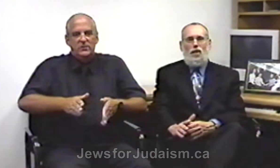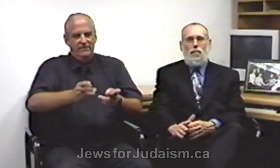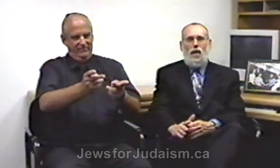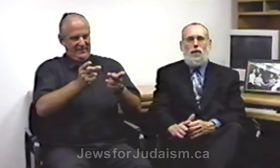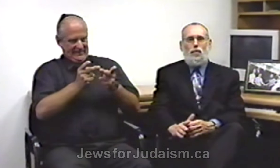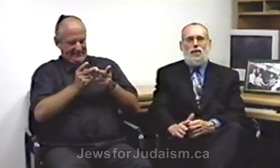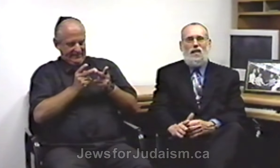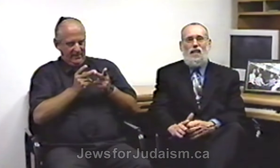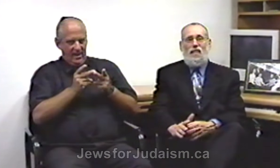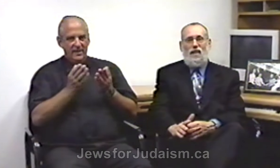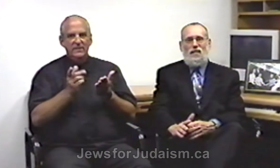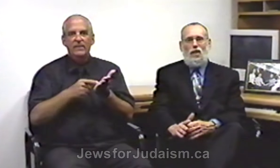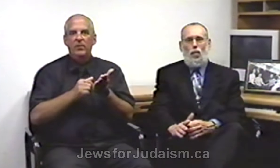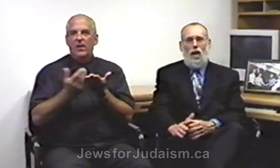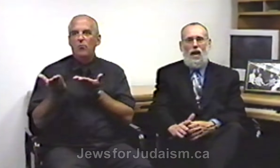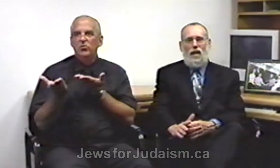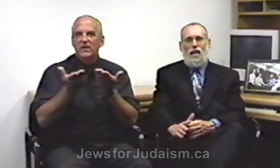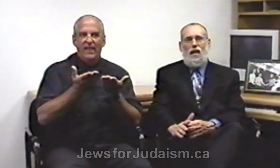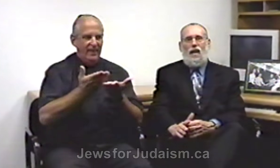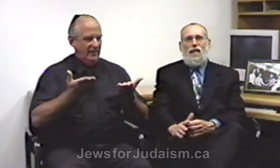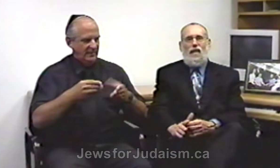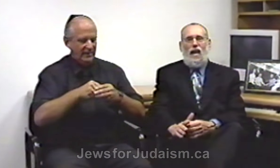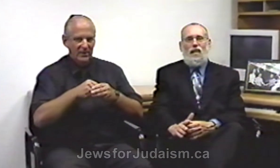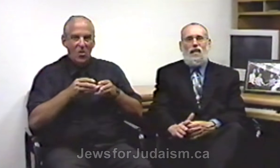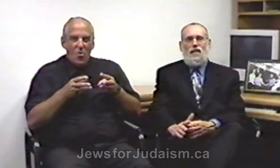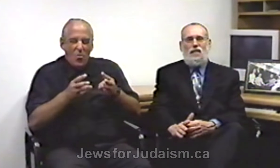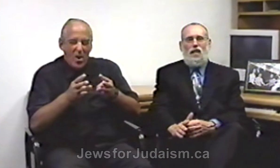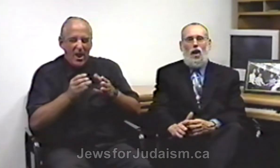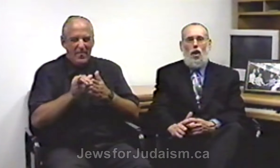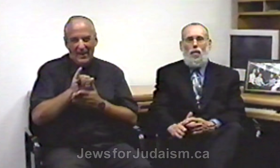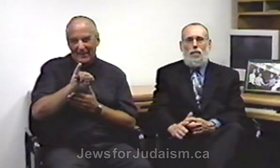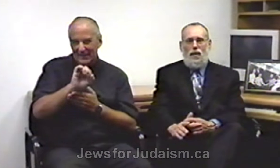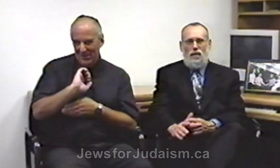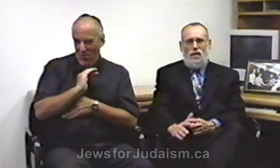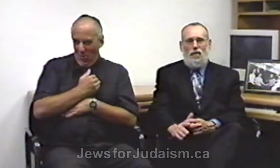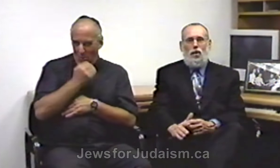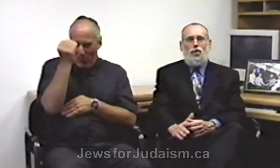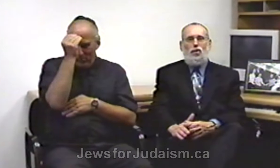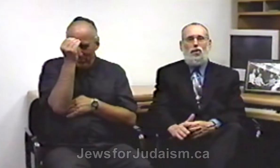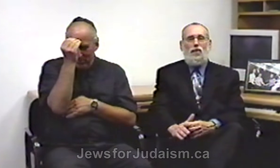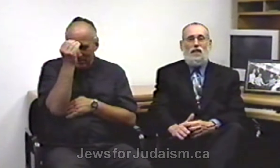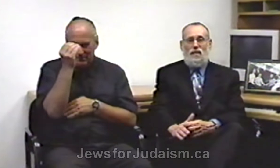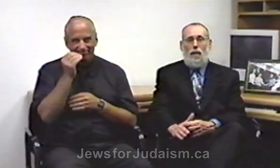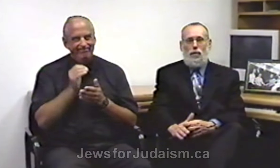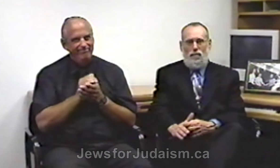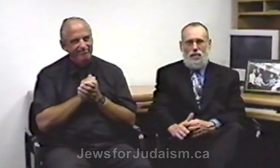sometimes present things in a way that is, in our opinion, deceptive.